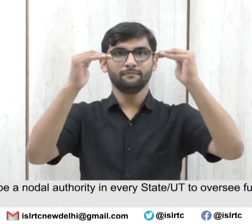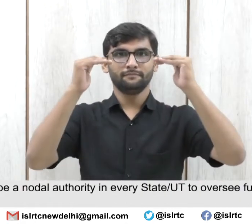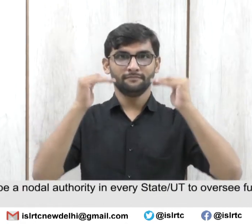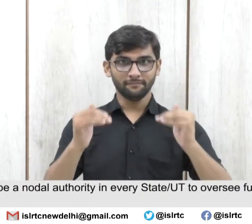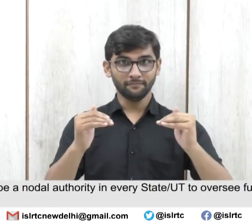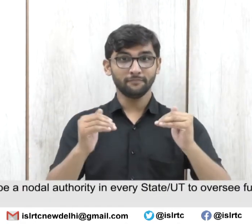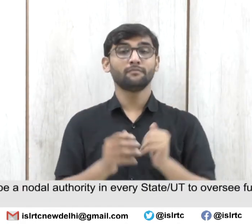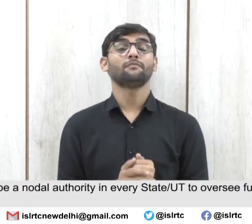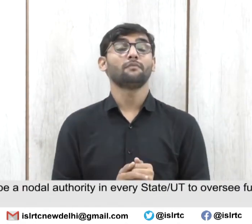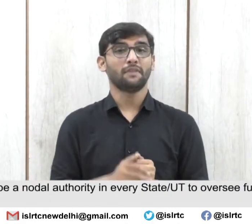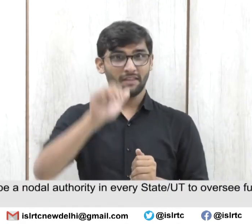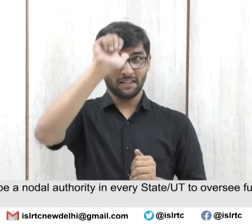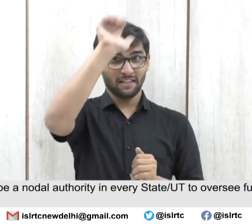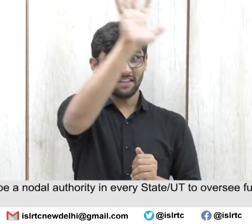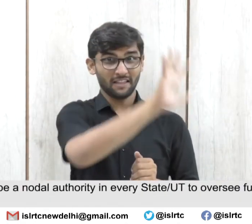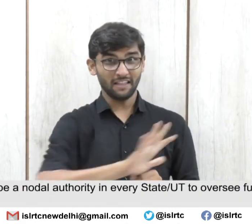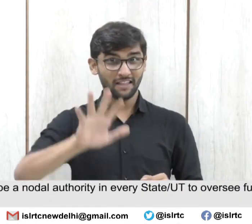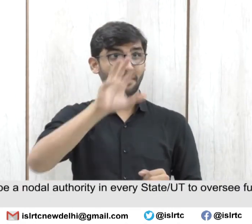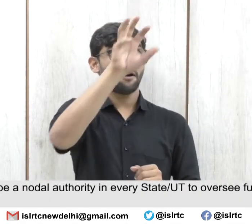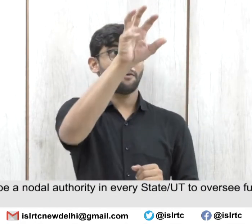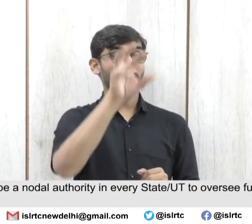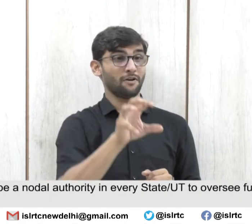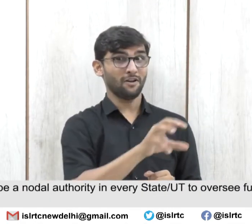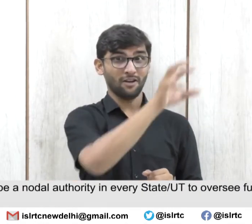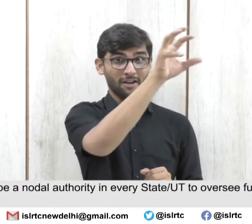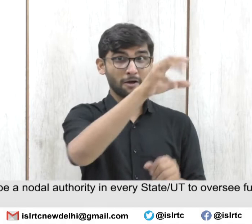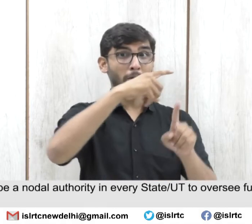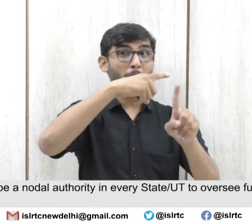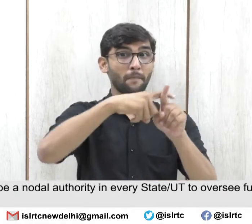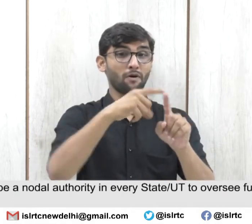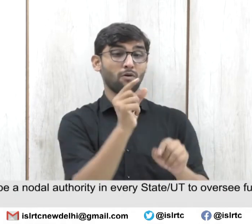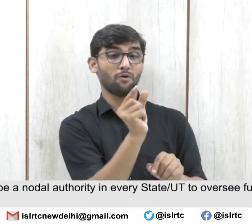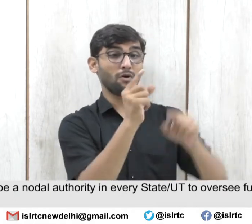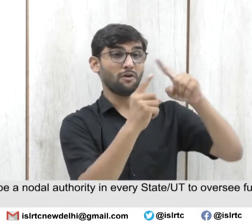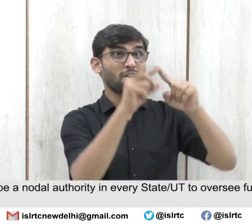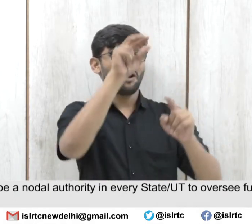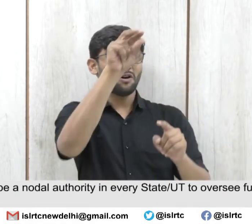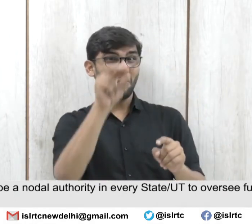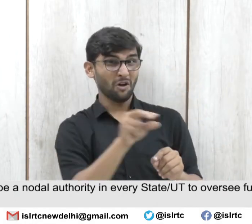There should be a nodal authority in every state and UT